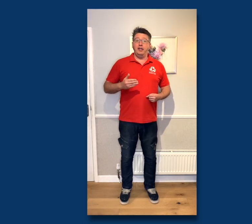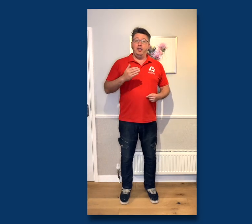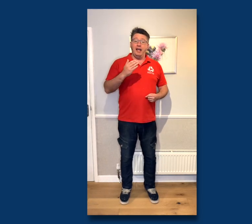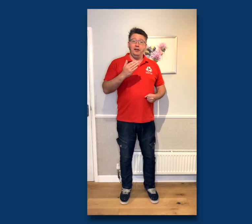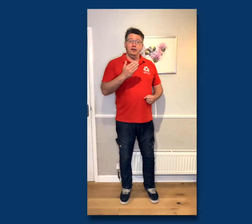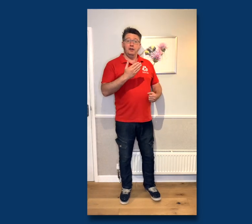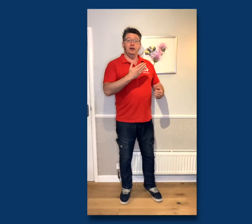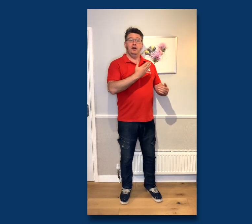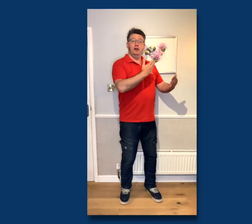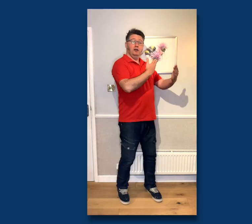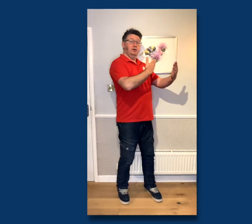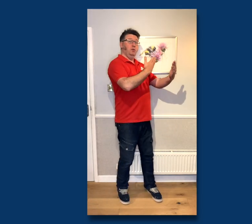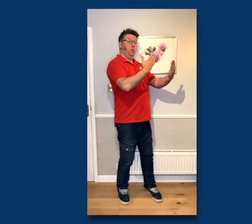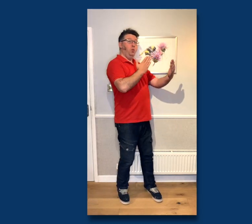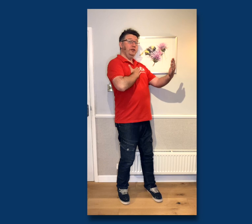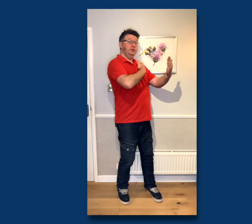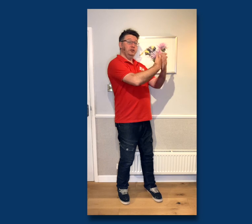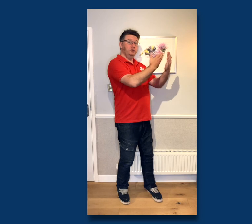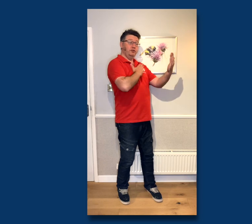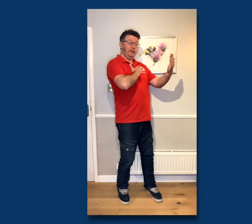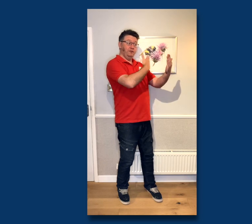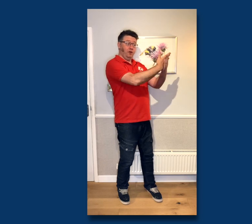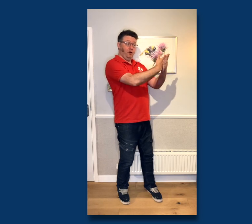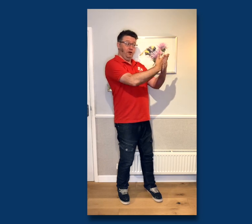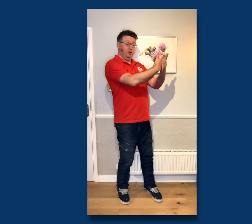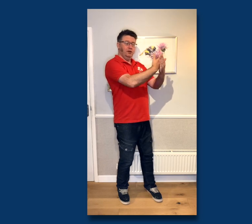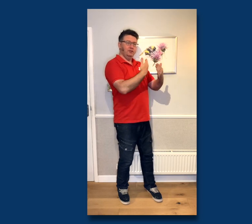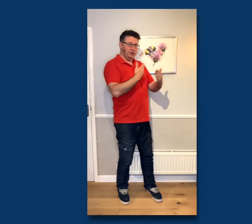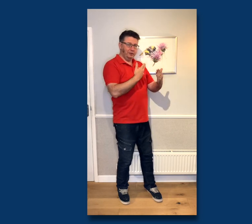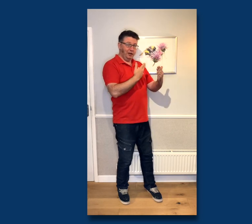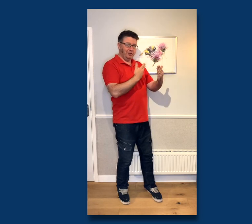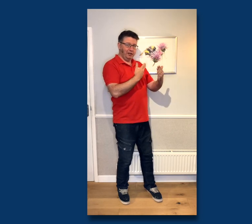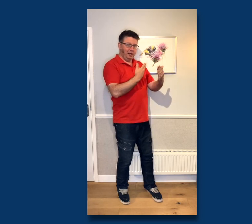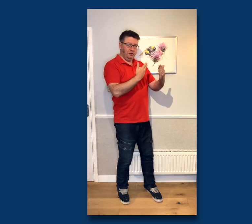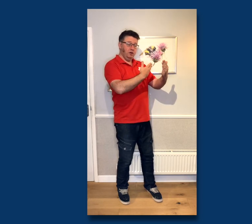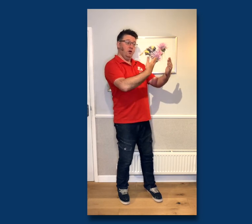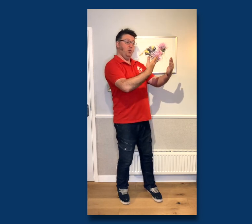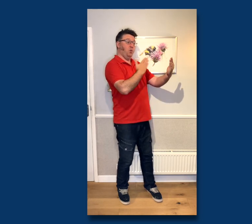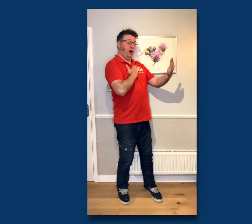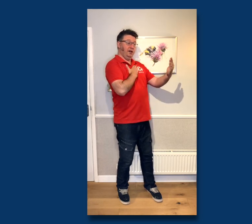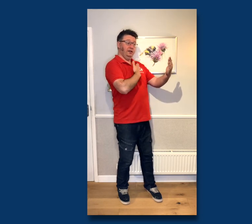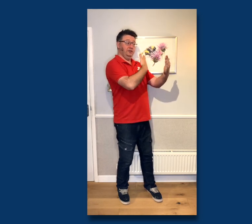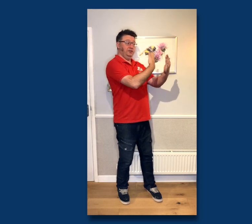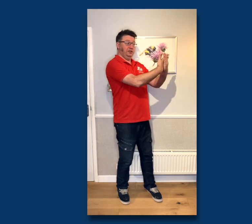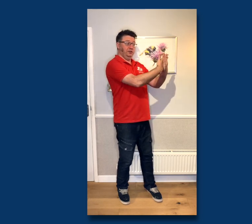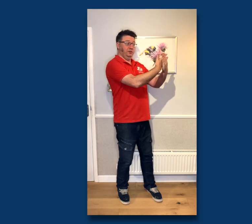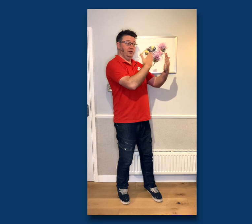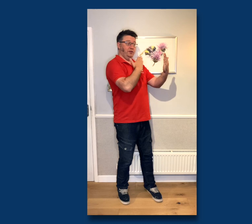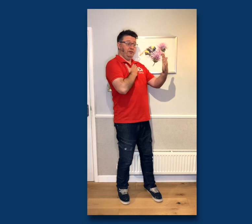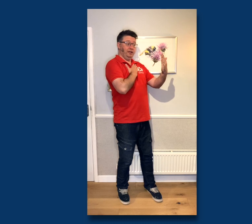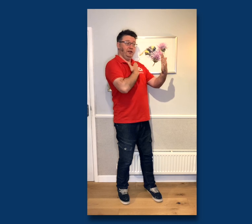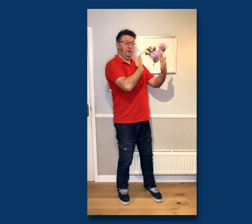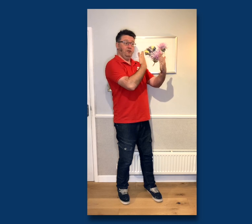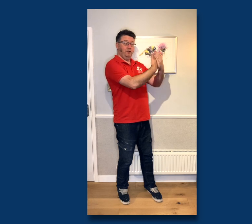And then, one, two, three, four Show you that bit again One, two,